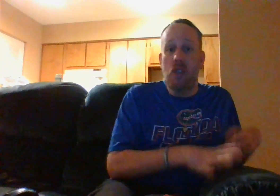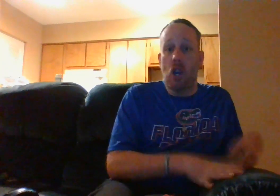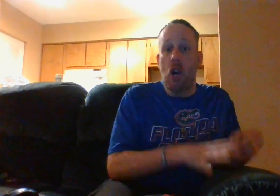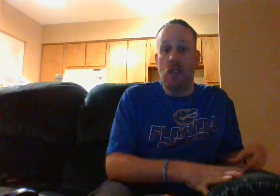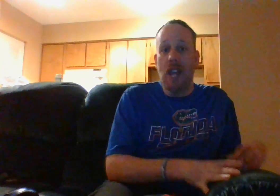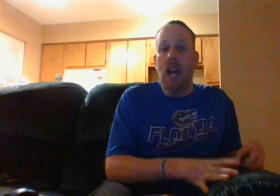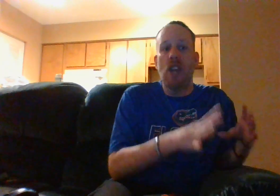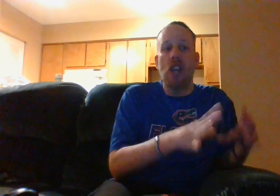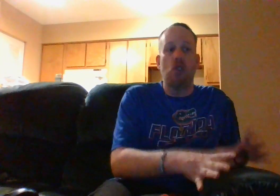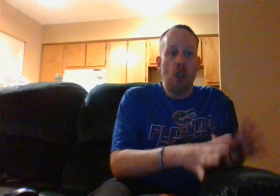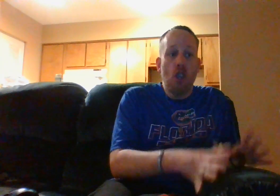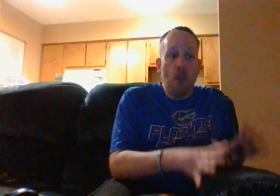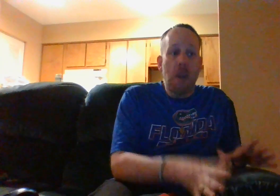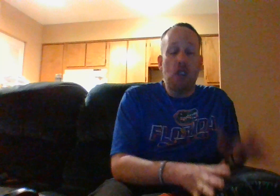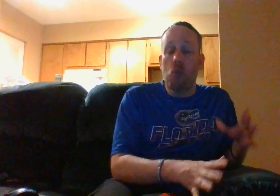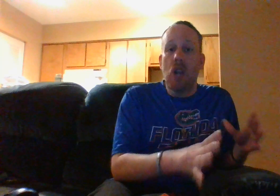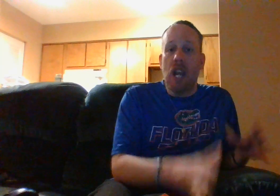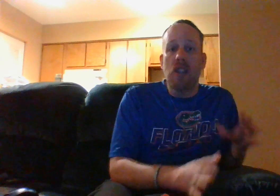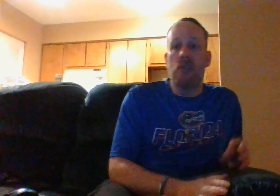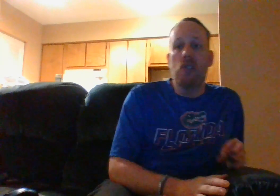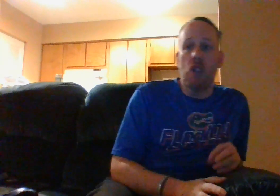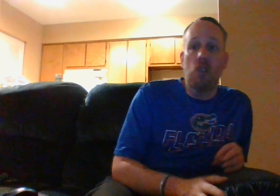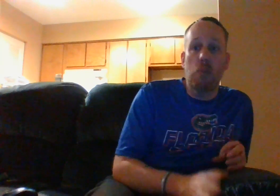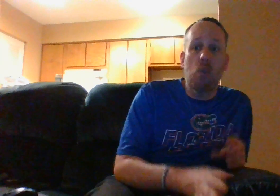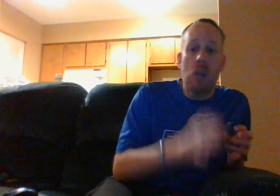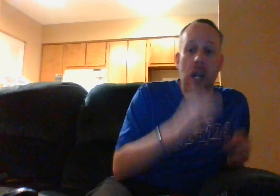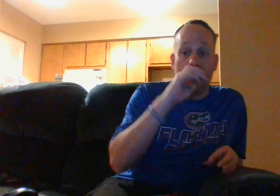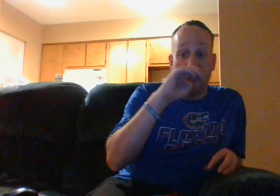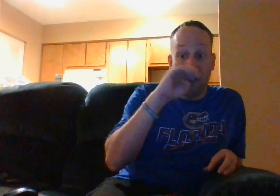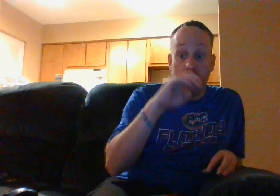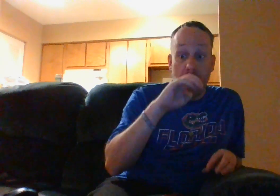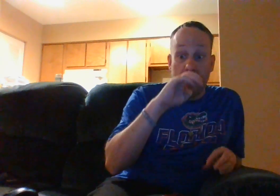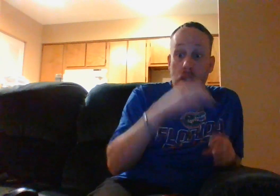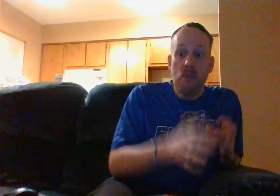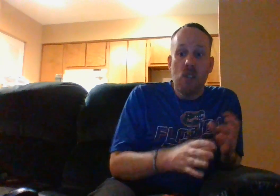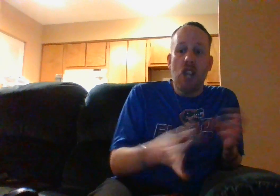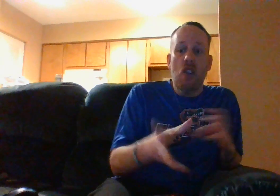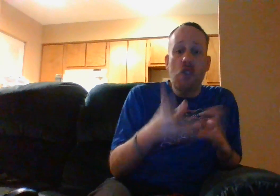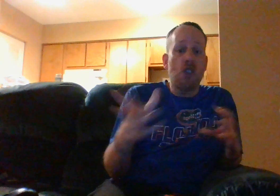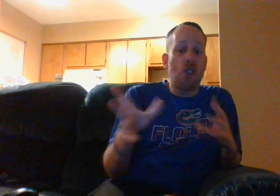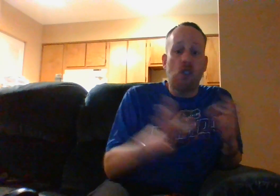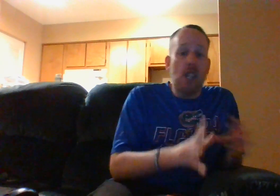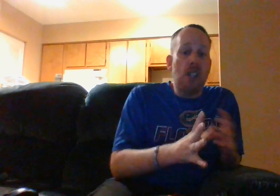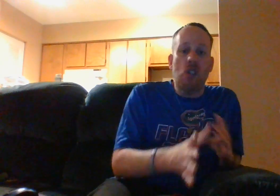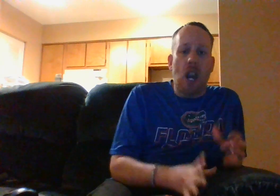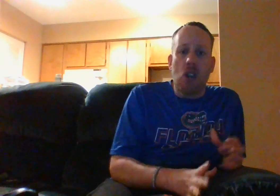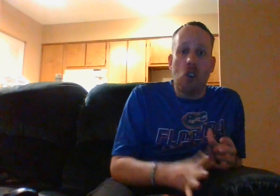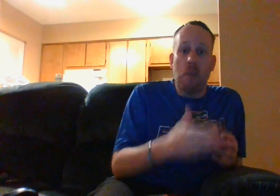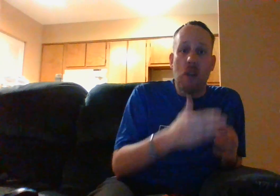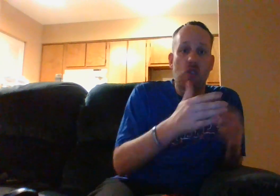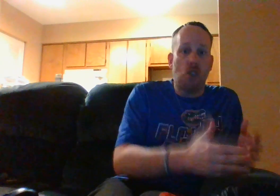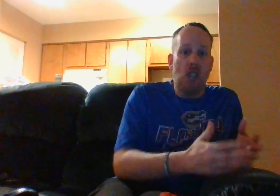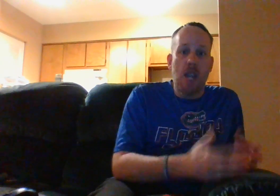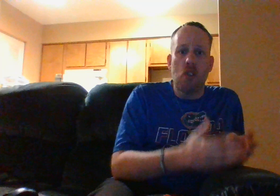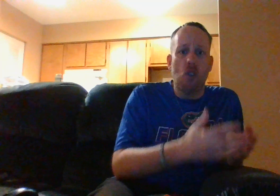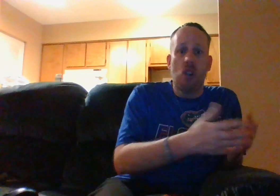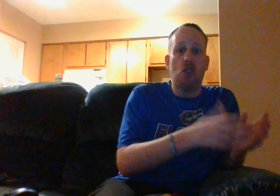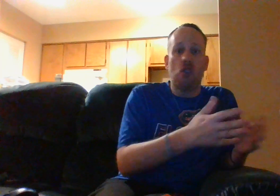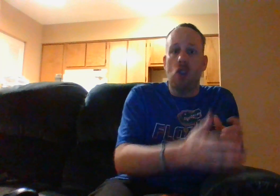of the of that that's basically what i definitely that's basically what i definitely do think and you can just see these dialogues basically just you know it just